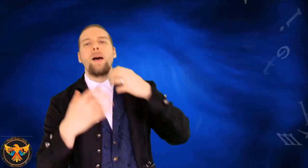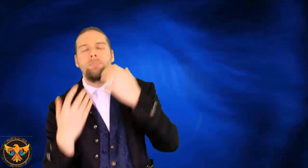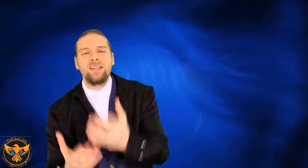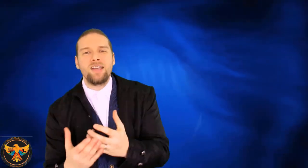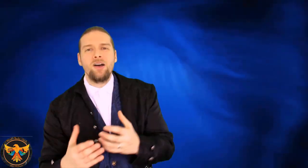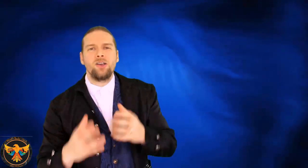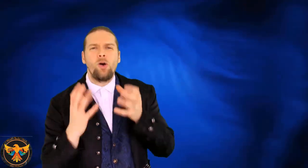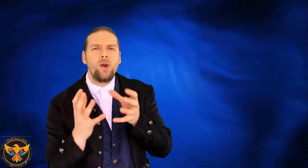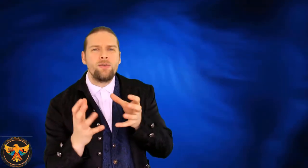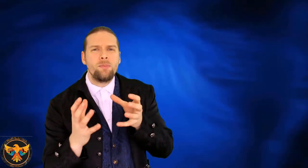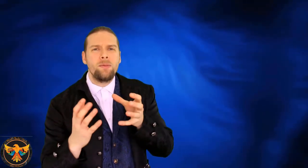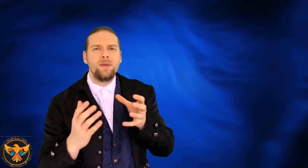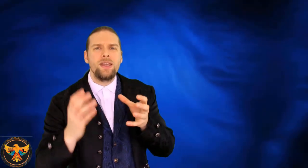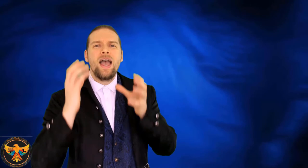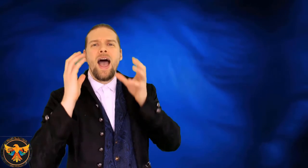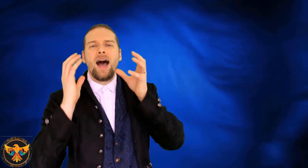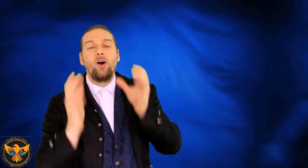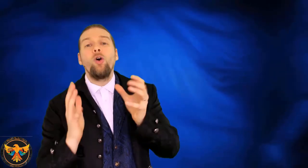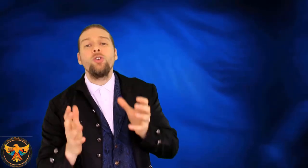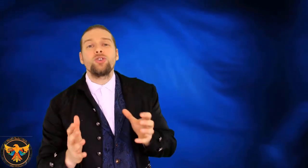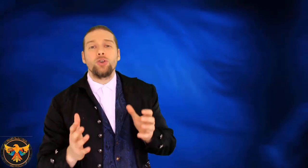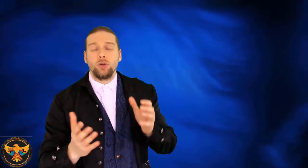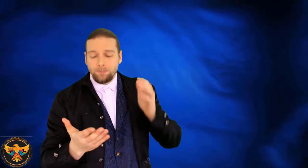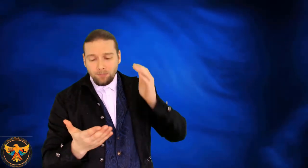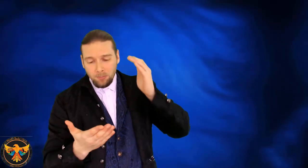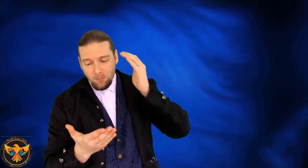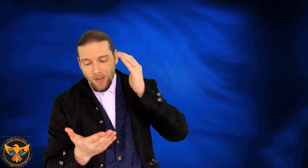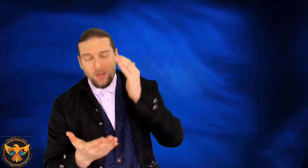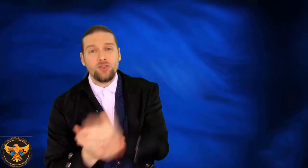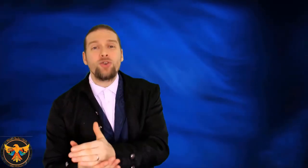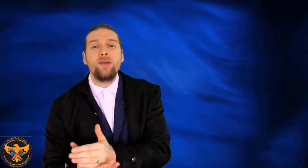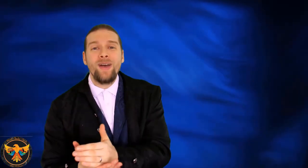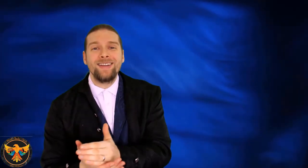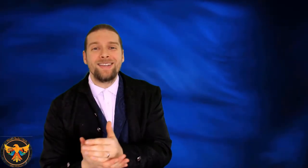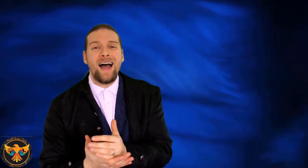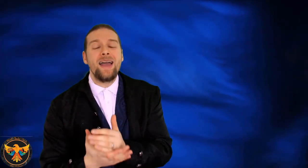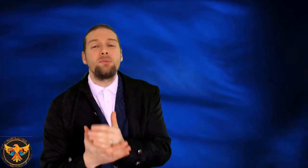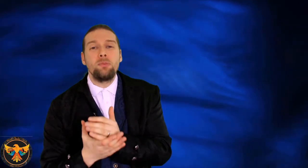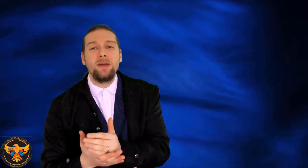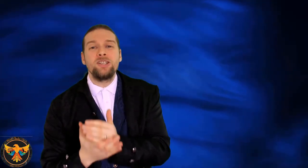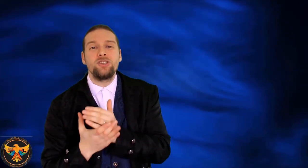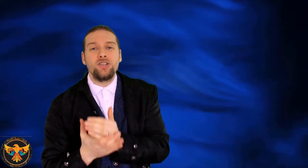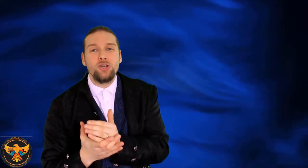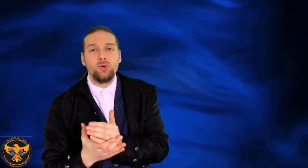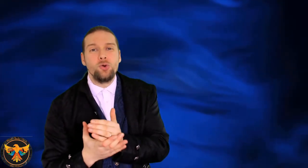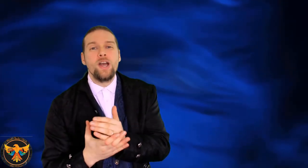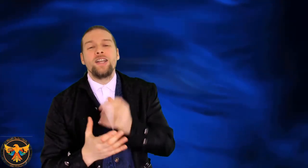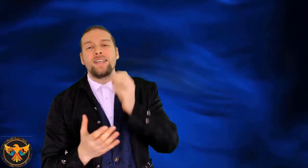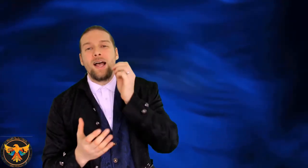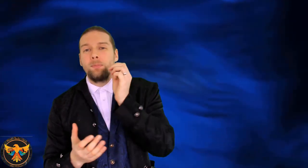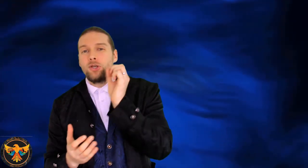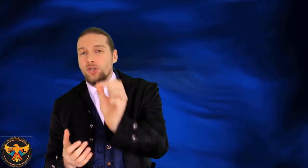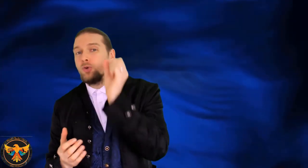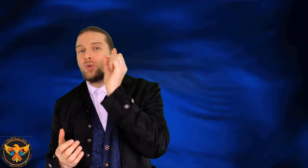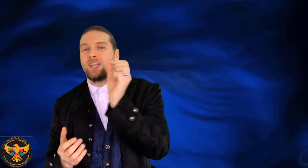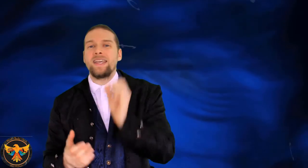hit that big target or whatever it might be. And also, as the trifecta, I am committed to you to helping you take